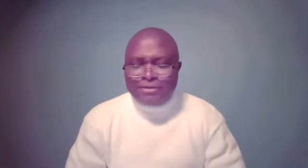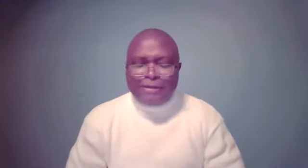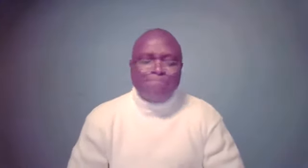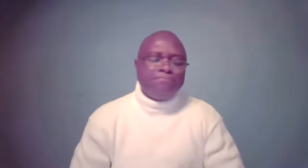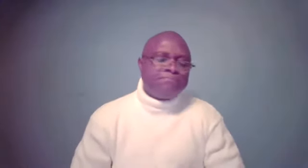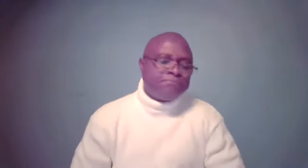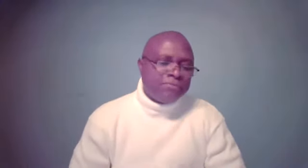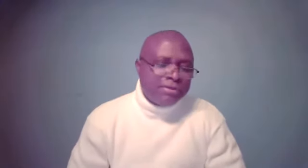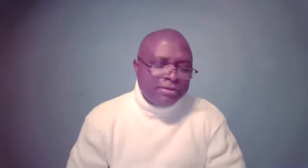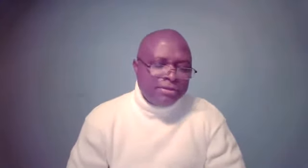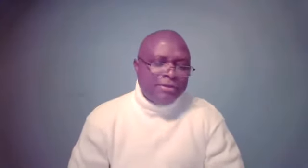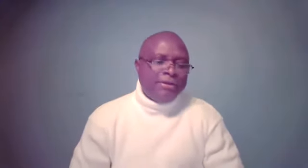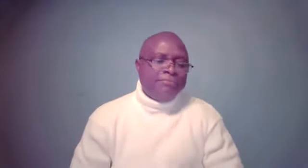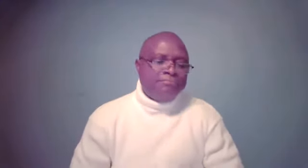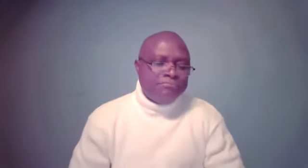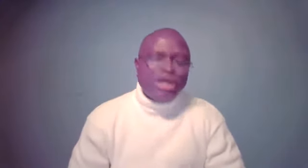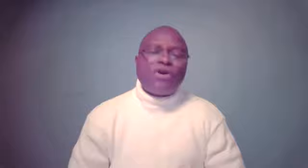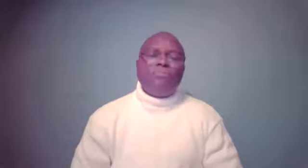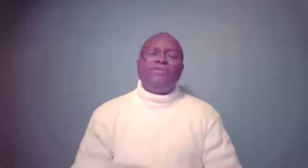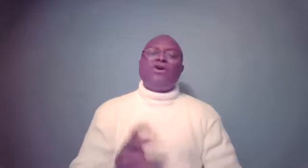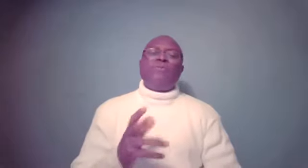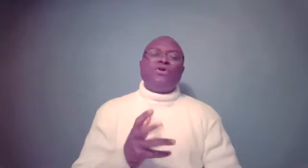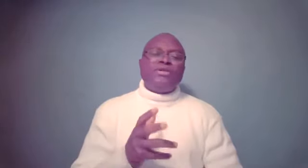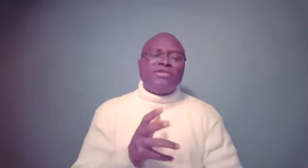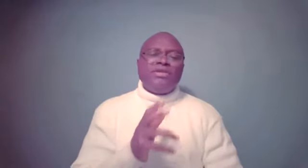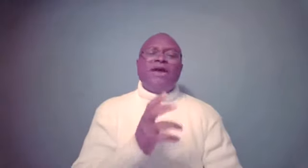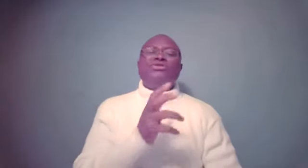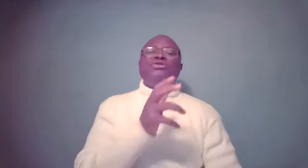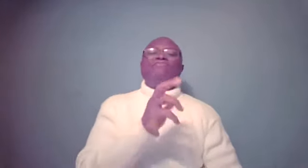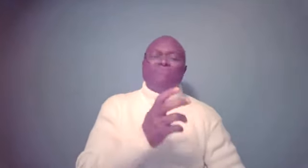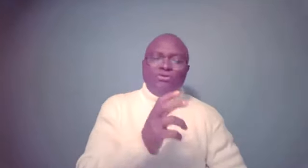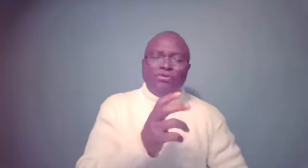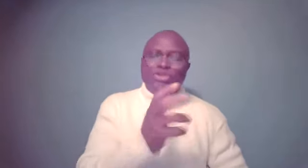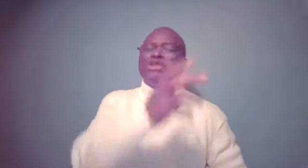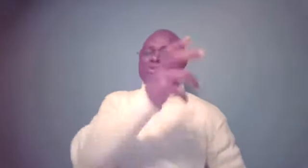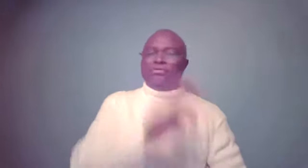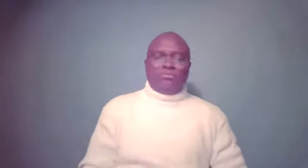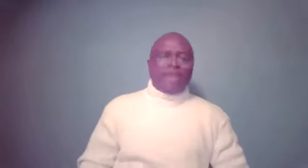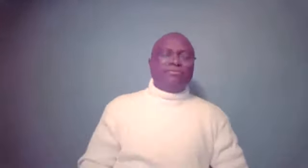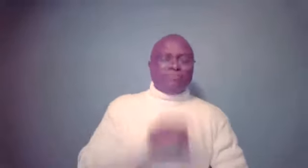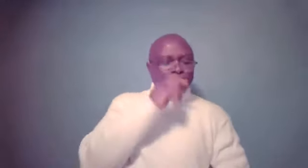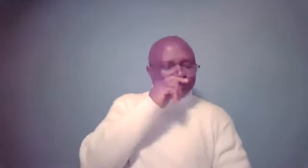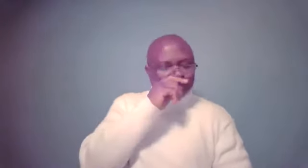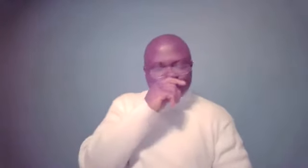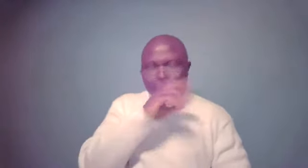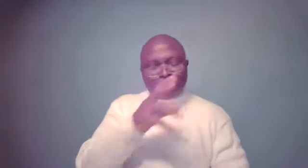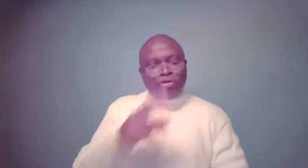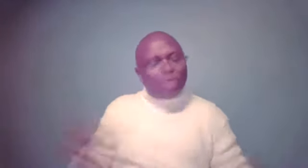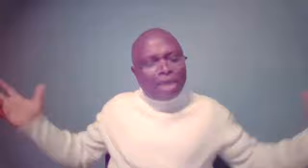Jacob. Jacob is always seen as, you know, the cheat, right? Okay,